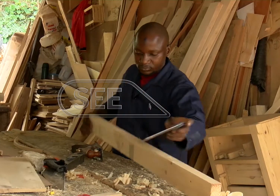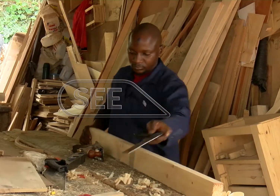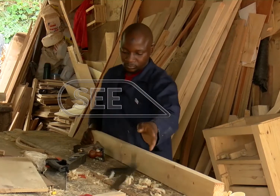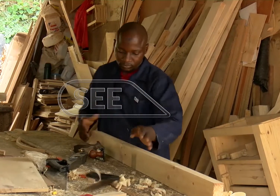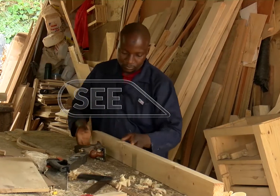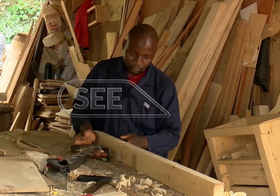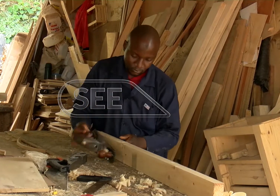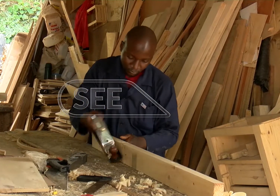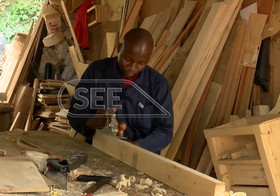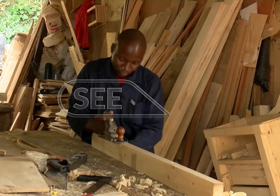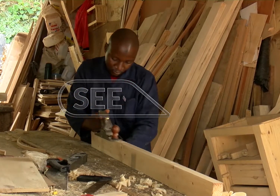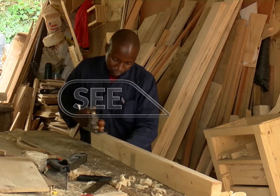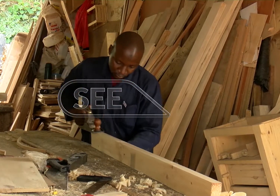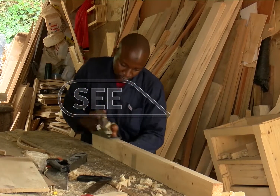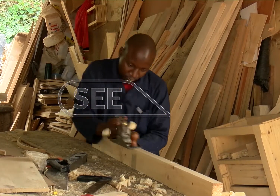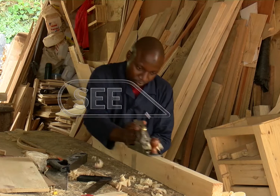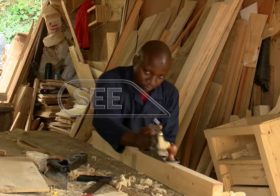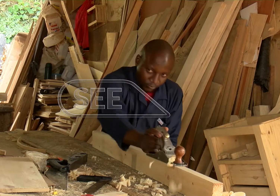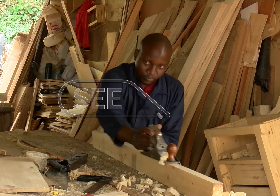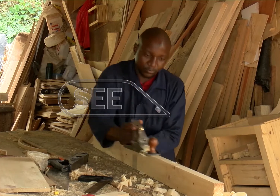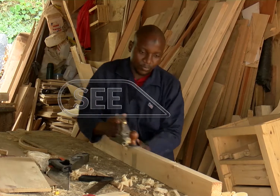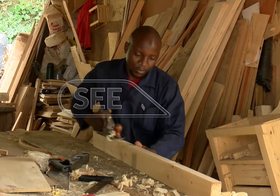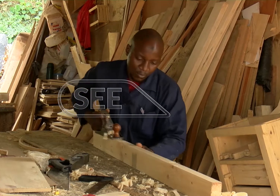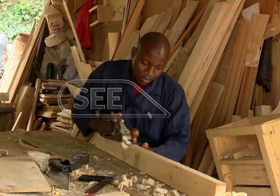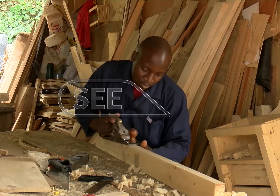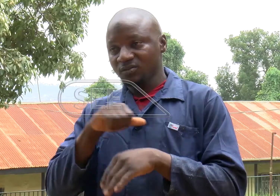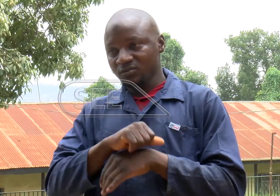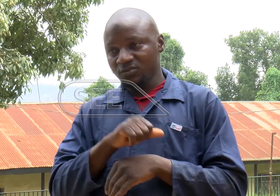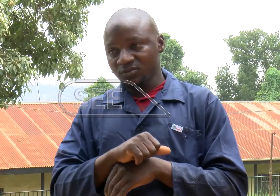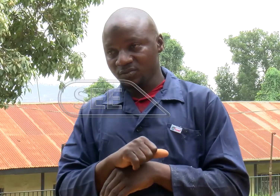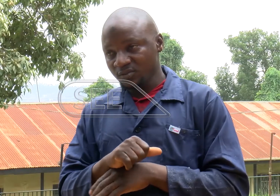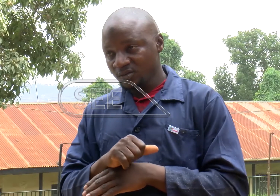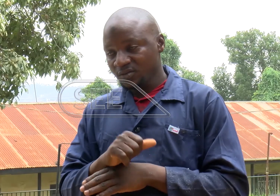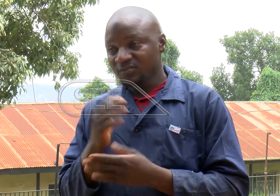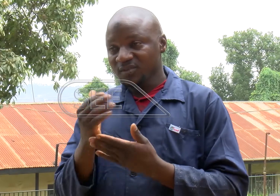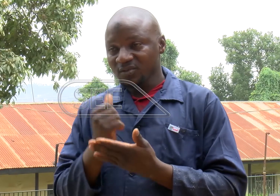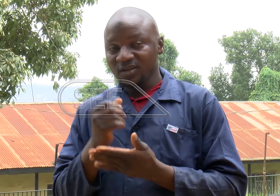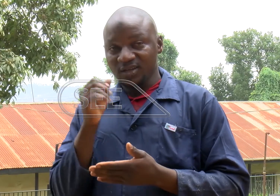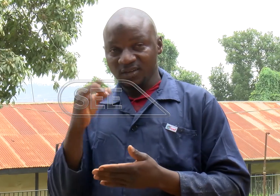say such initiatives have offered him survival. All parents, to bring those children to school